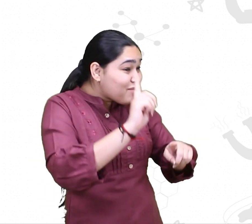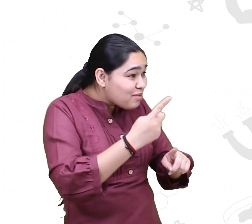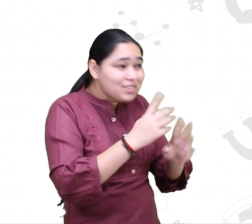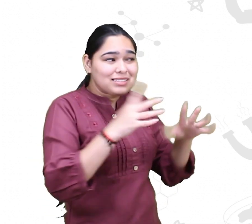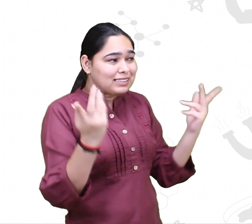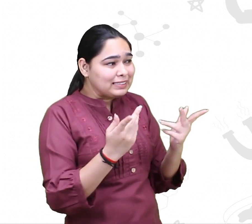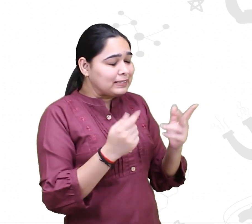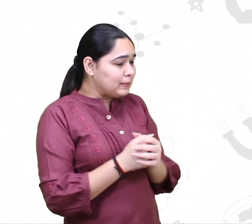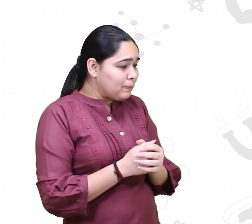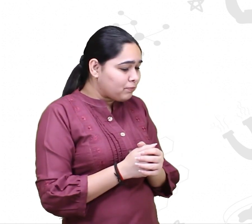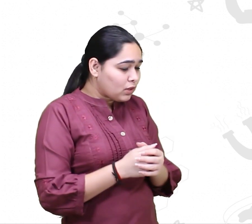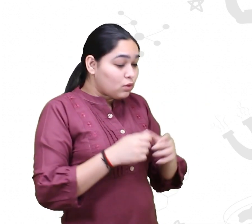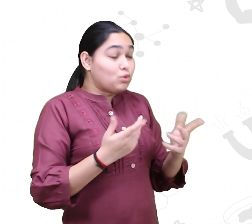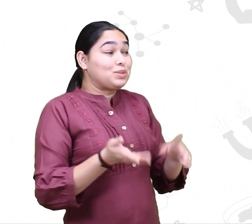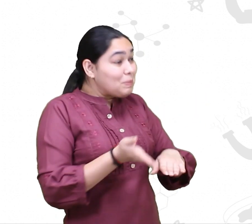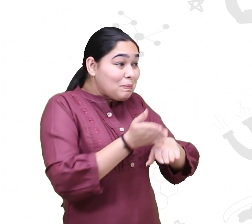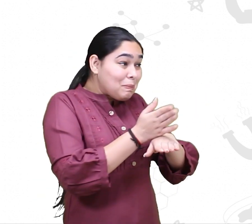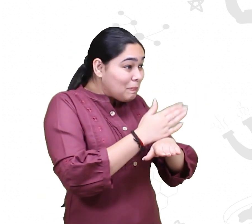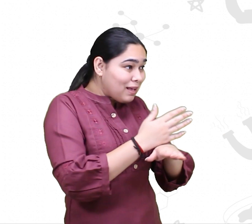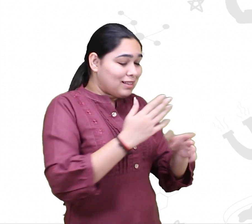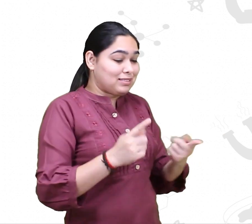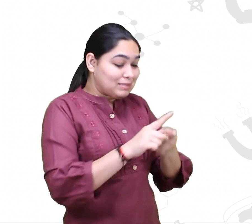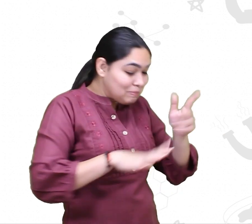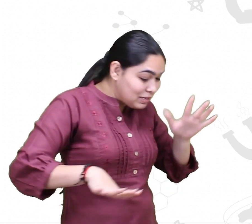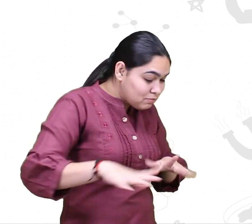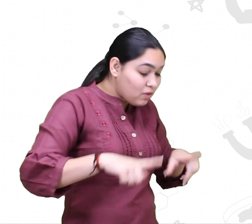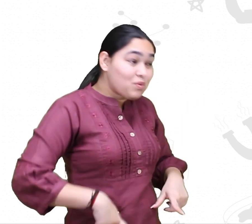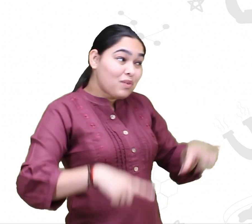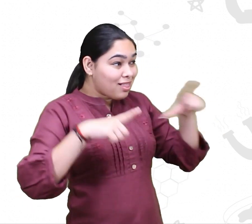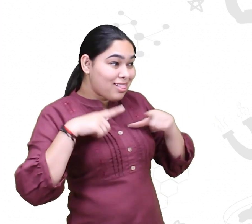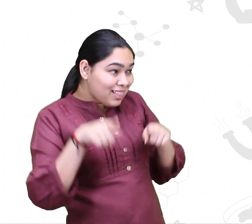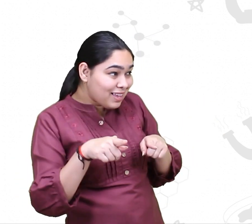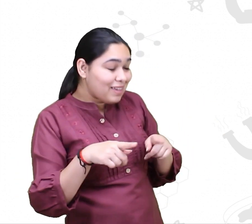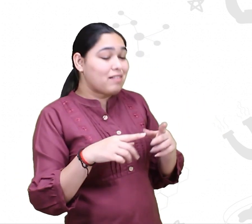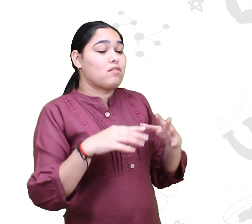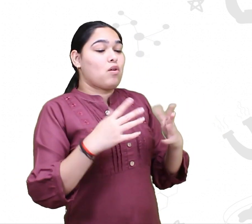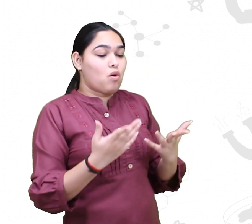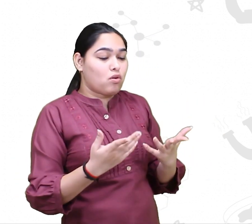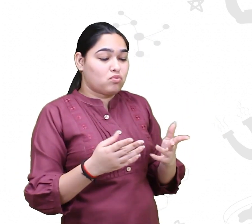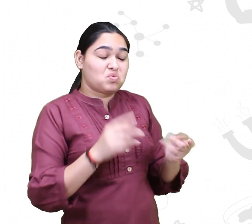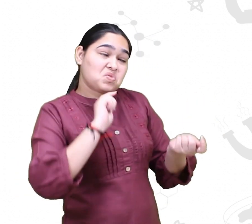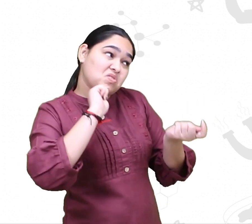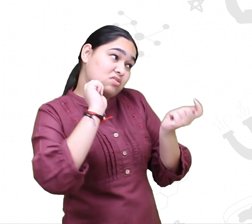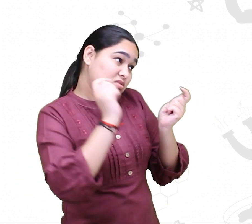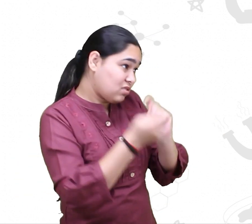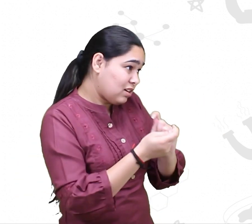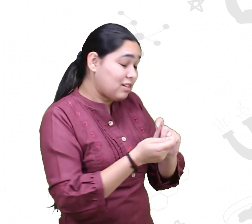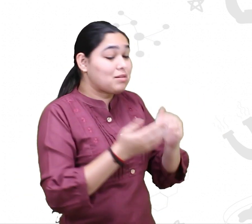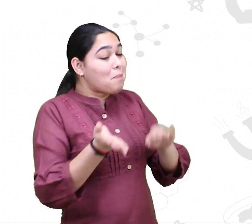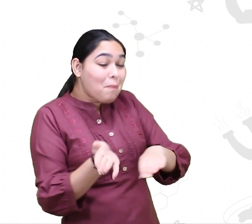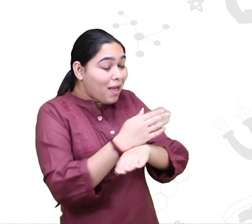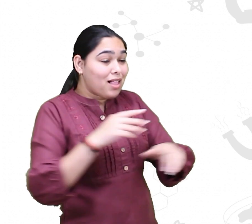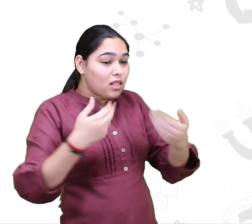See, many things change when they are in captivity. First thing to change is confinement in space.